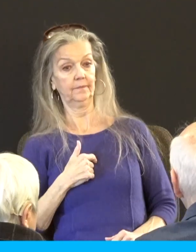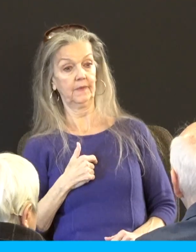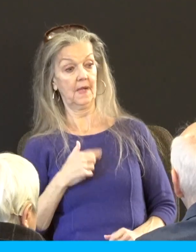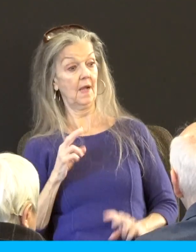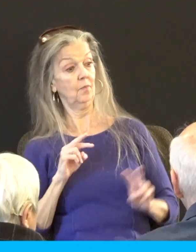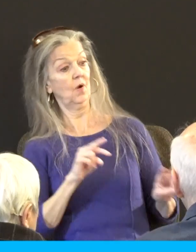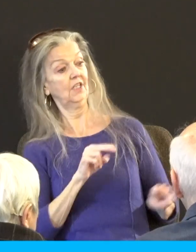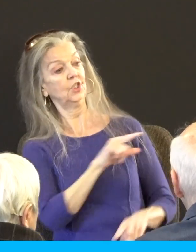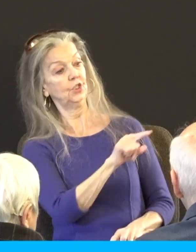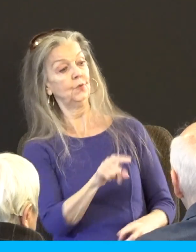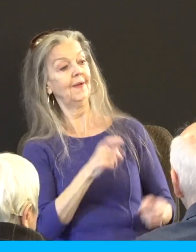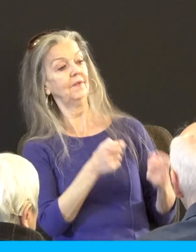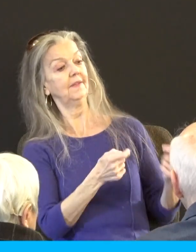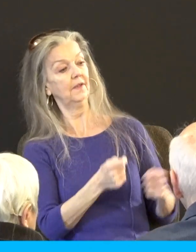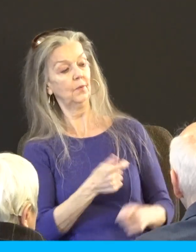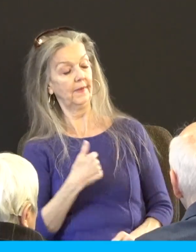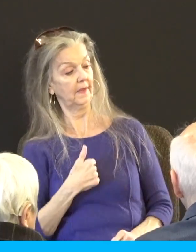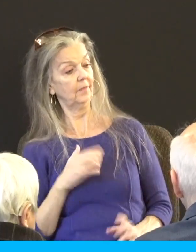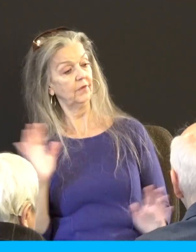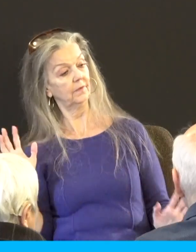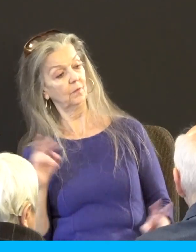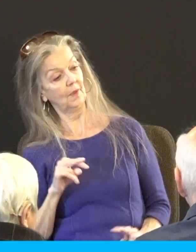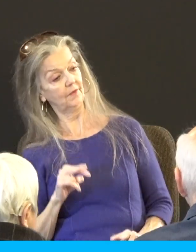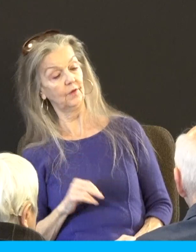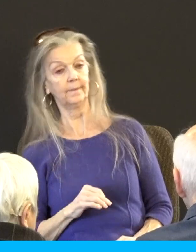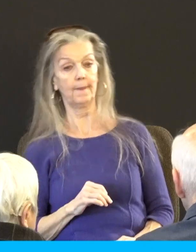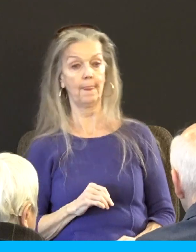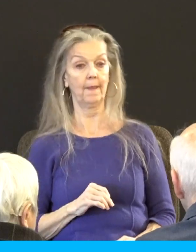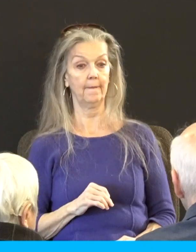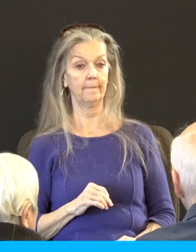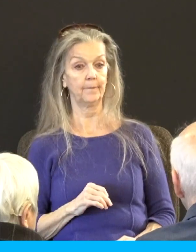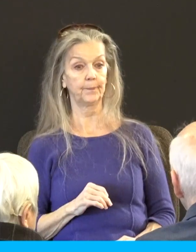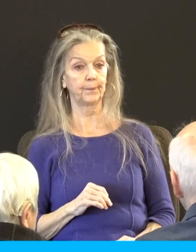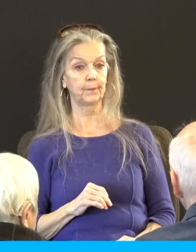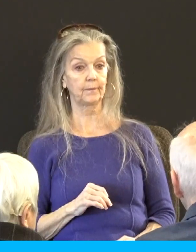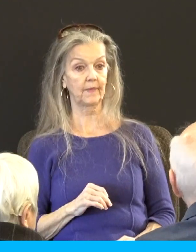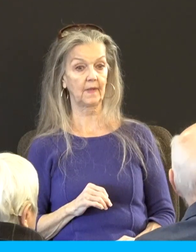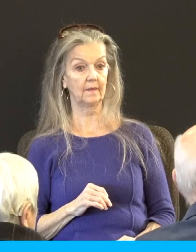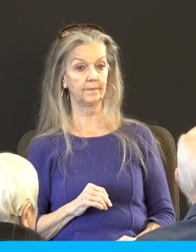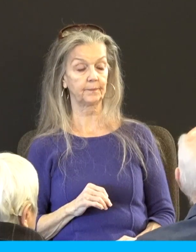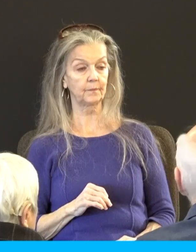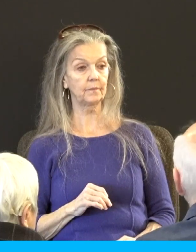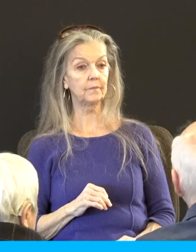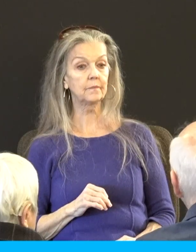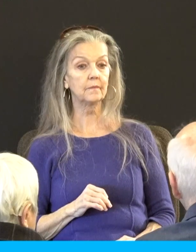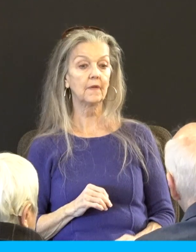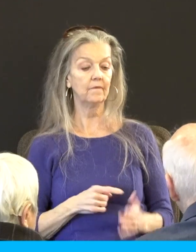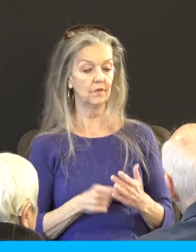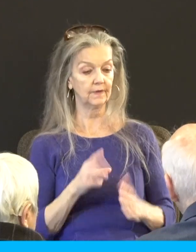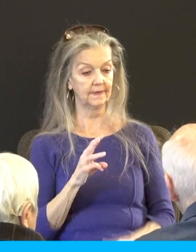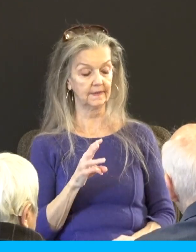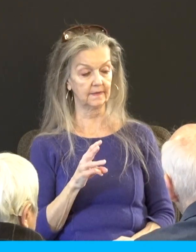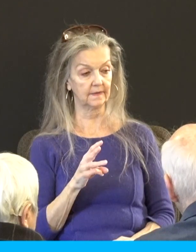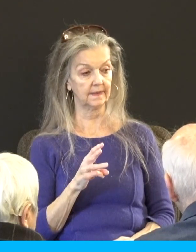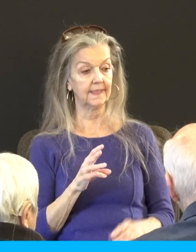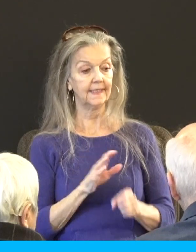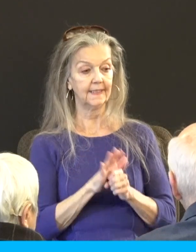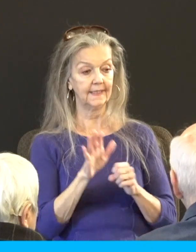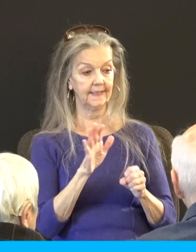have to deal with it I've only had a small share that I may not overcharge you all verse 6 sufficient to such a man